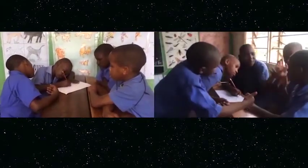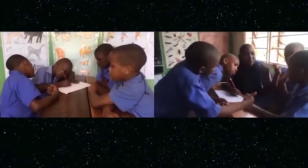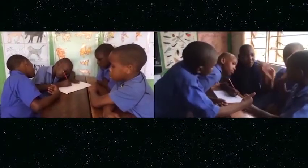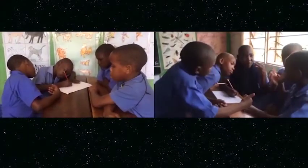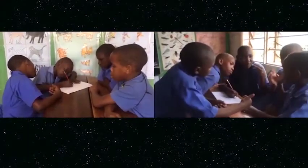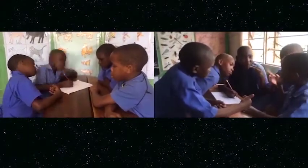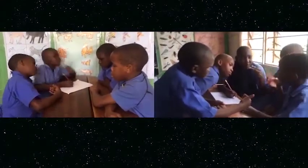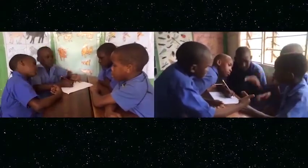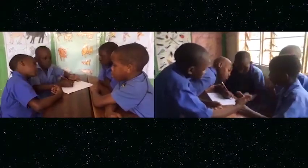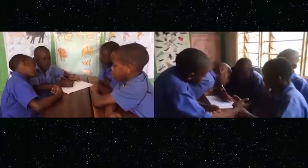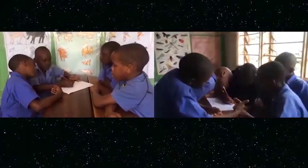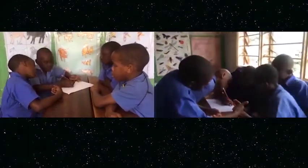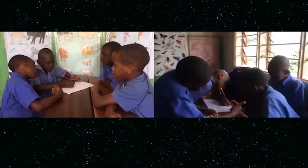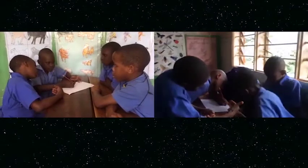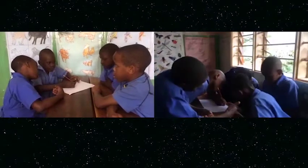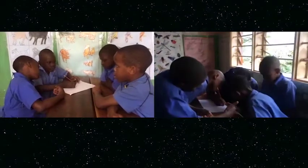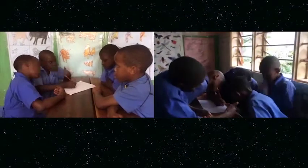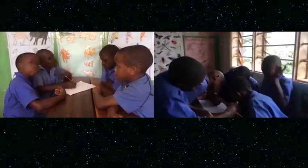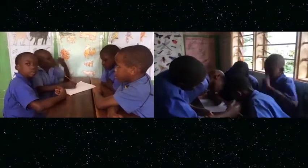am going your children.